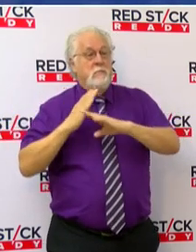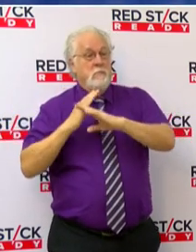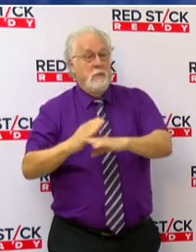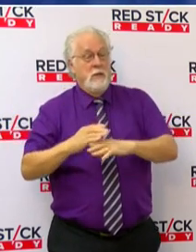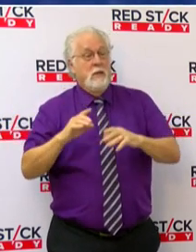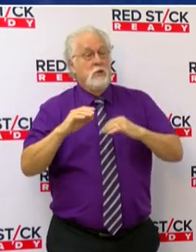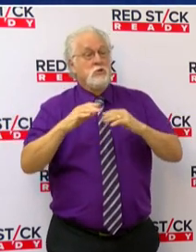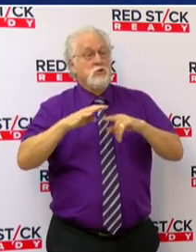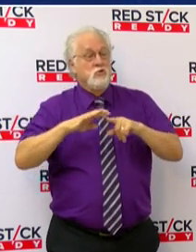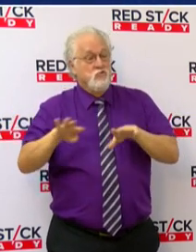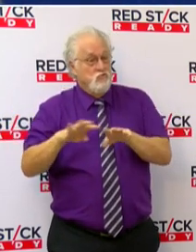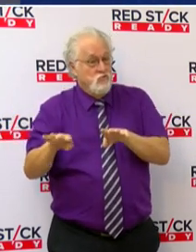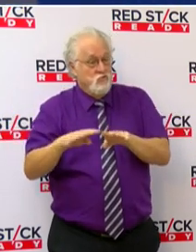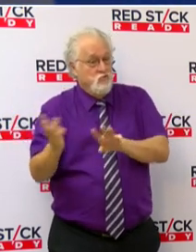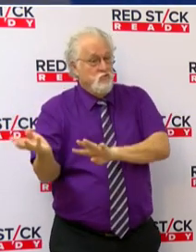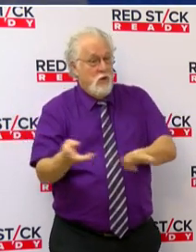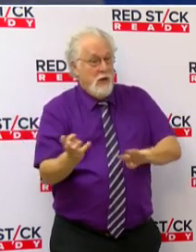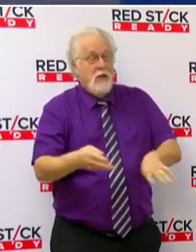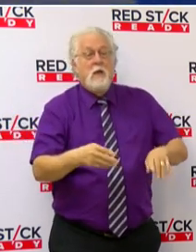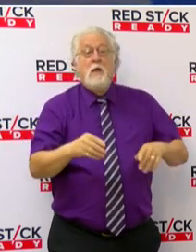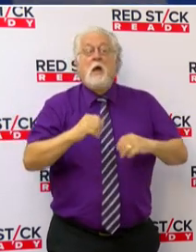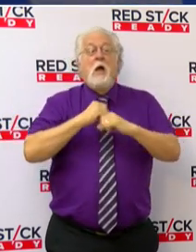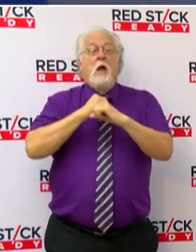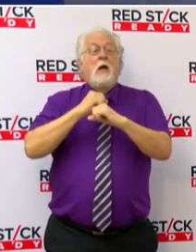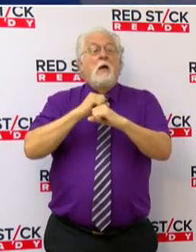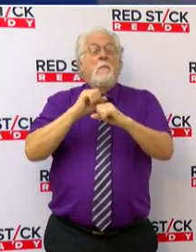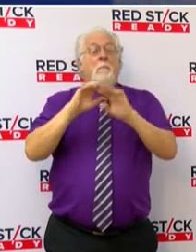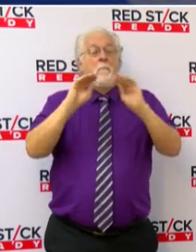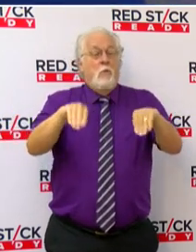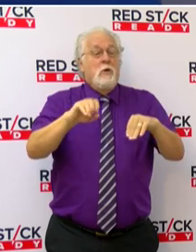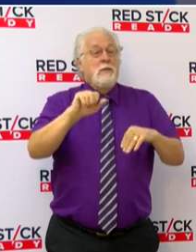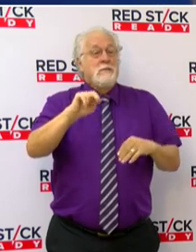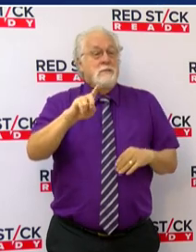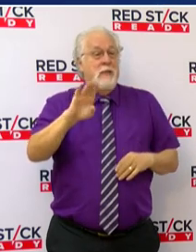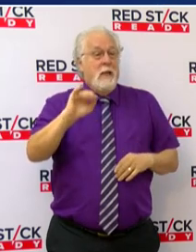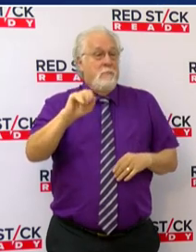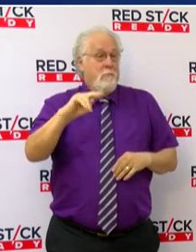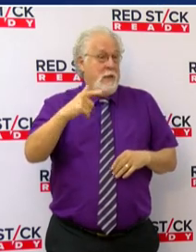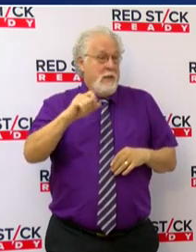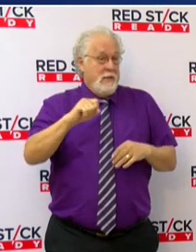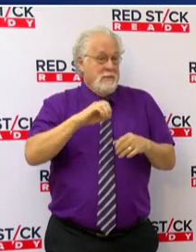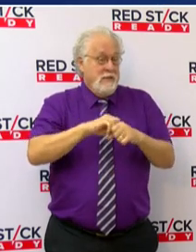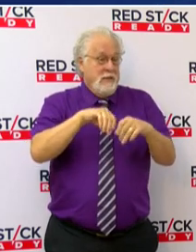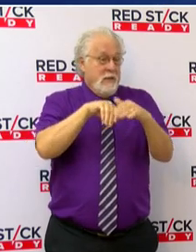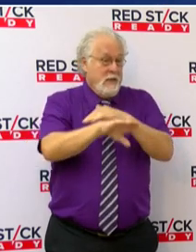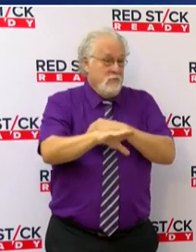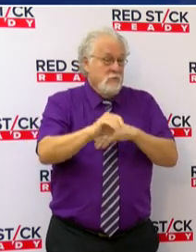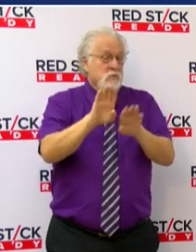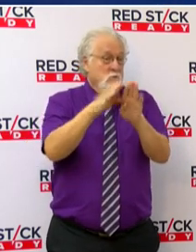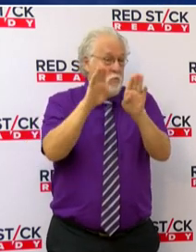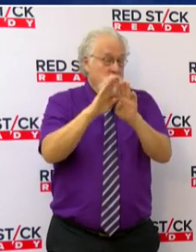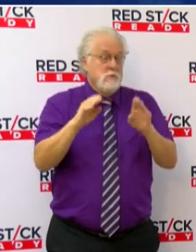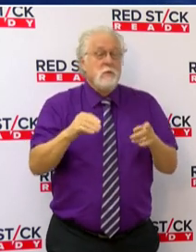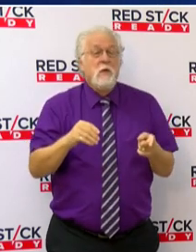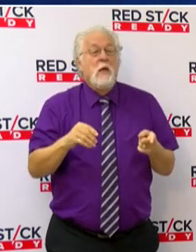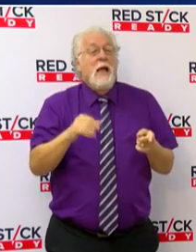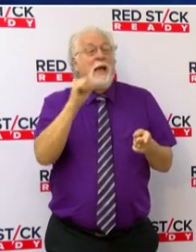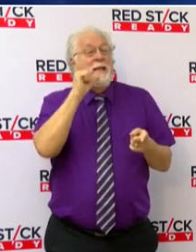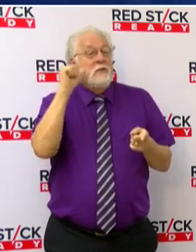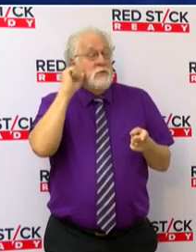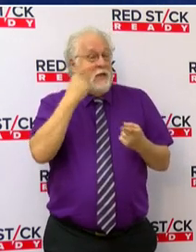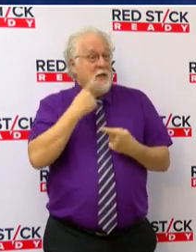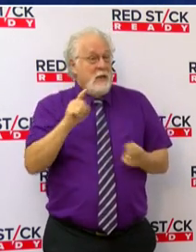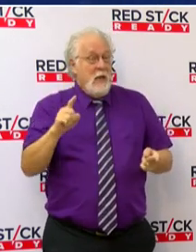Protect your homes from flooding by placing sandbags at all of the entrances and exits of your home. Now, yesterday I